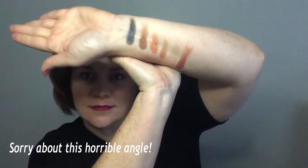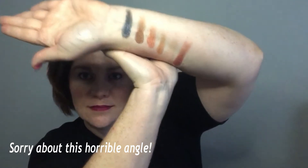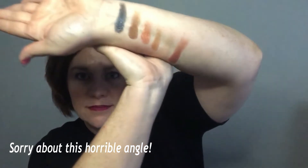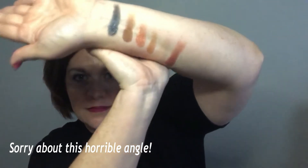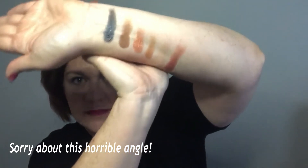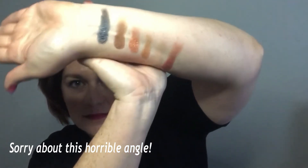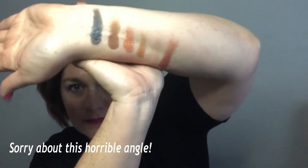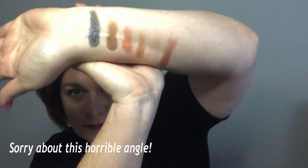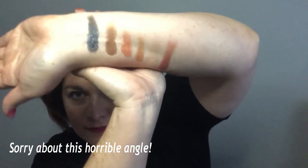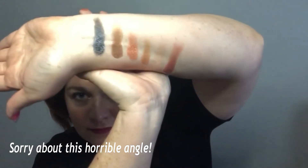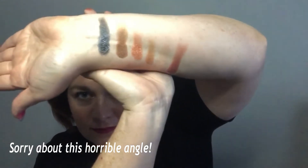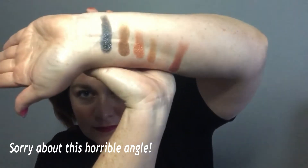guys this angle